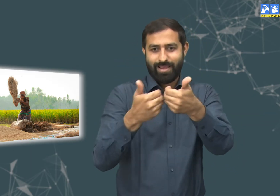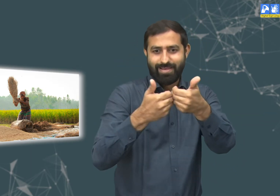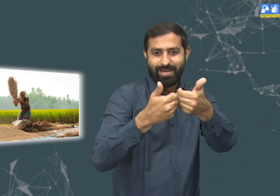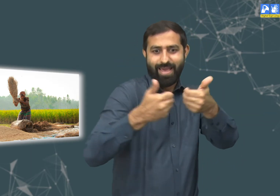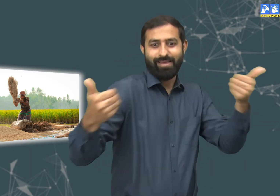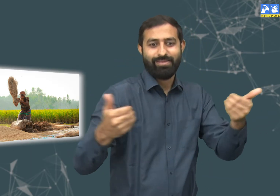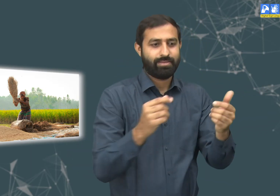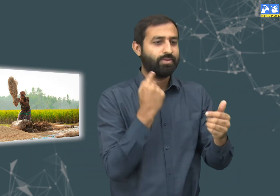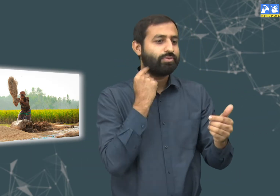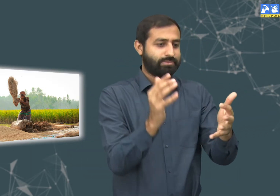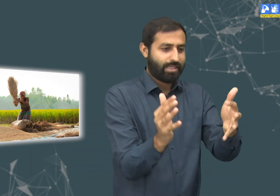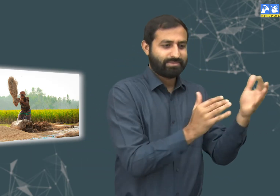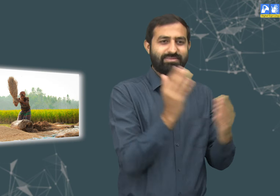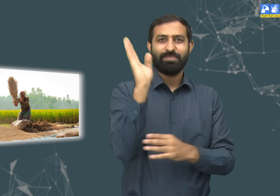by beating with a flail.